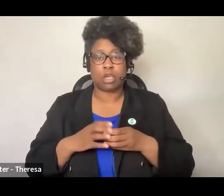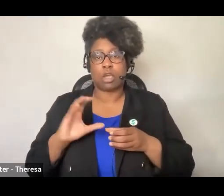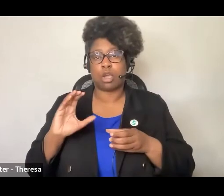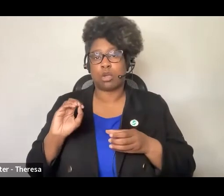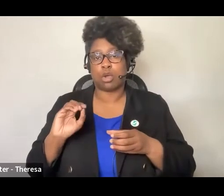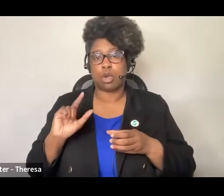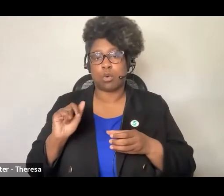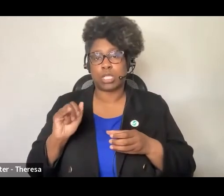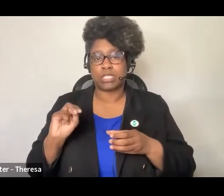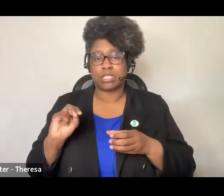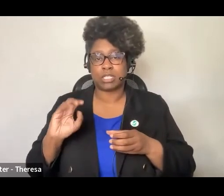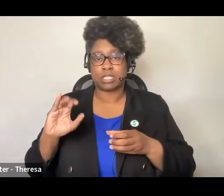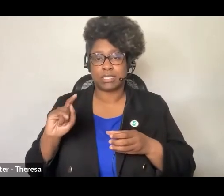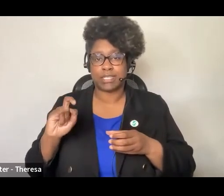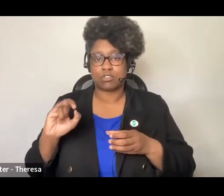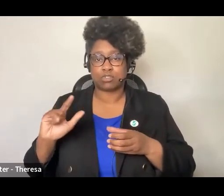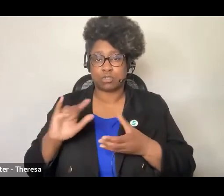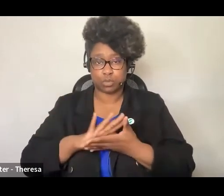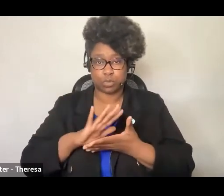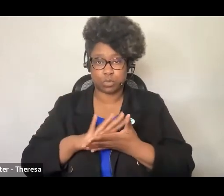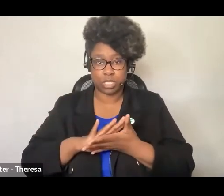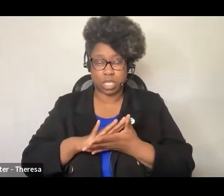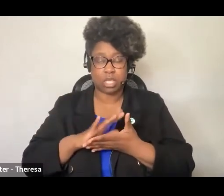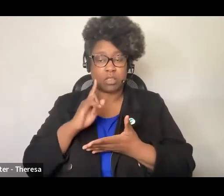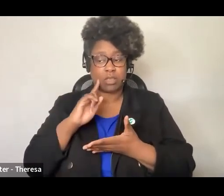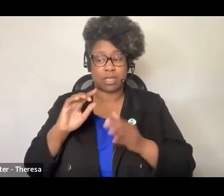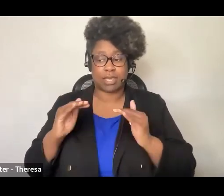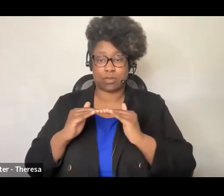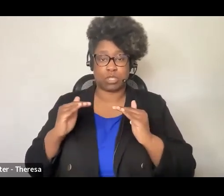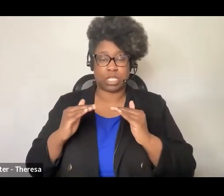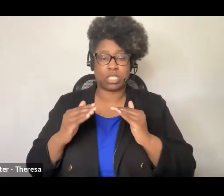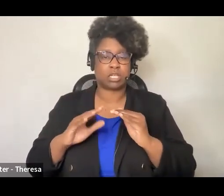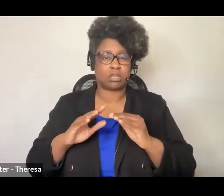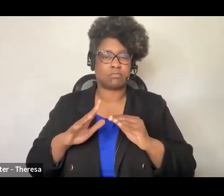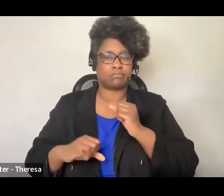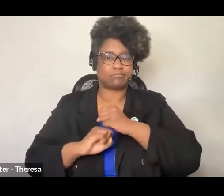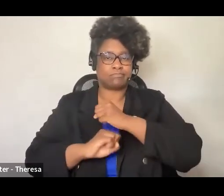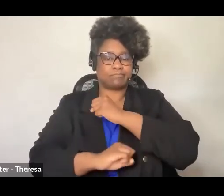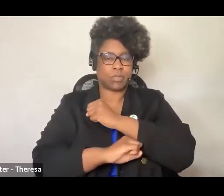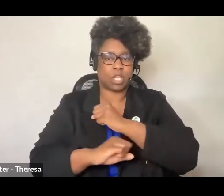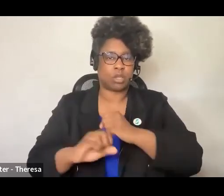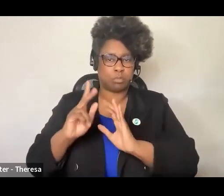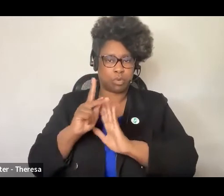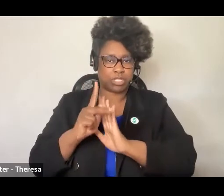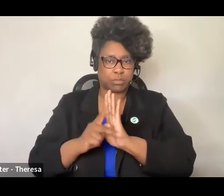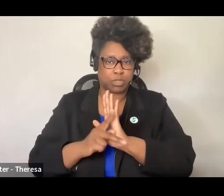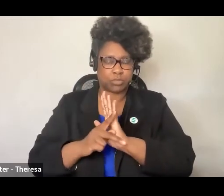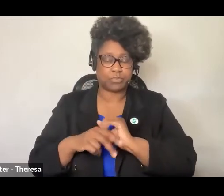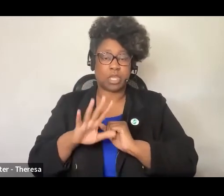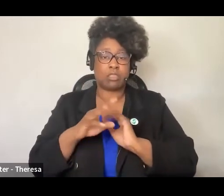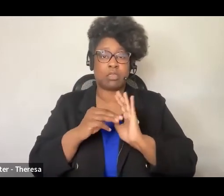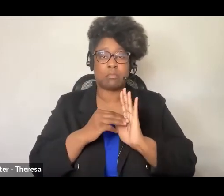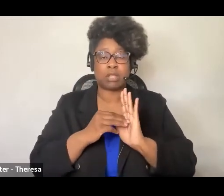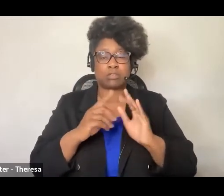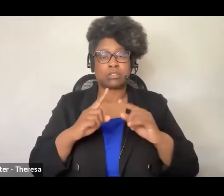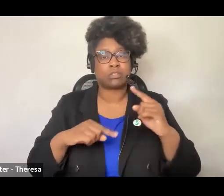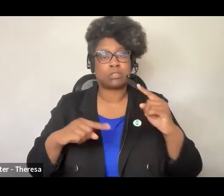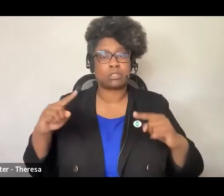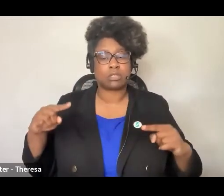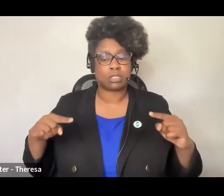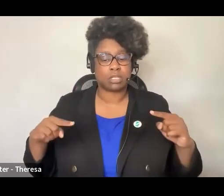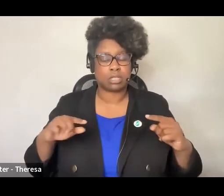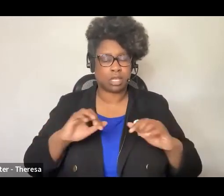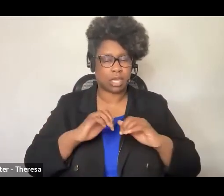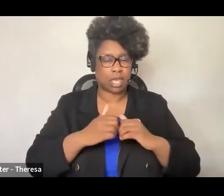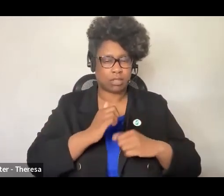in its commitment to democracy and included equity as a core principle. These models also varied in the extent to which they provided organizing principles